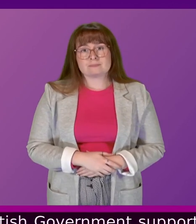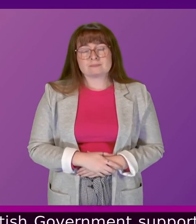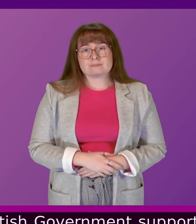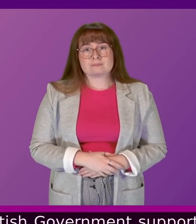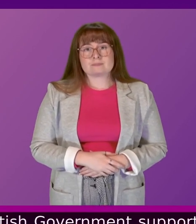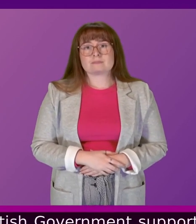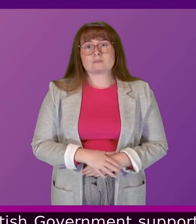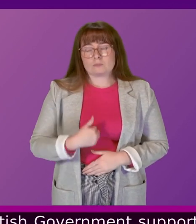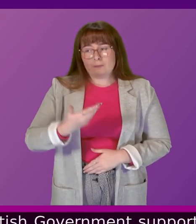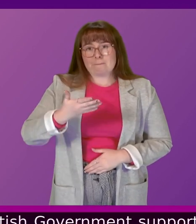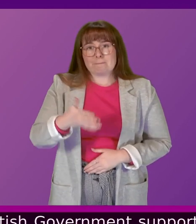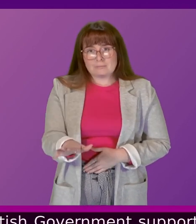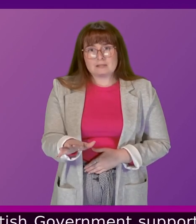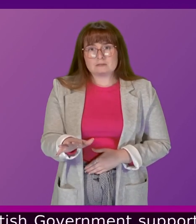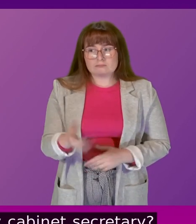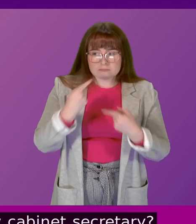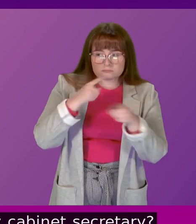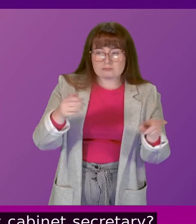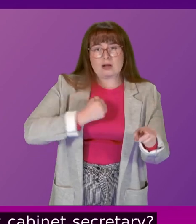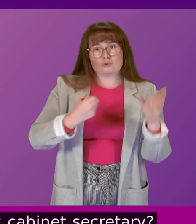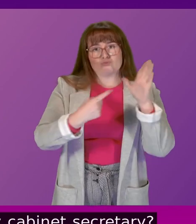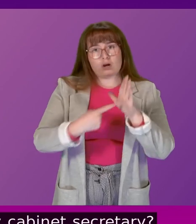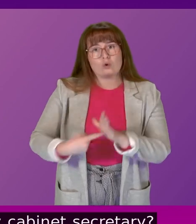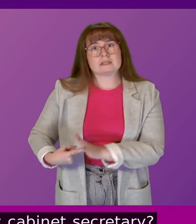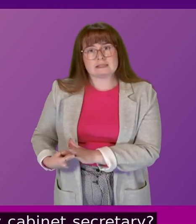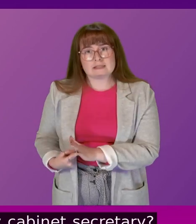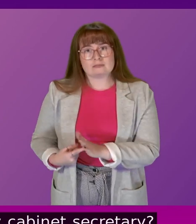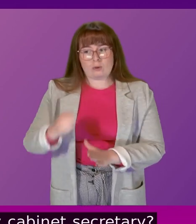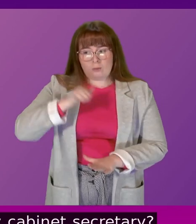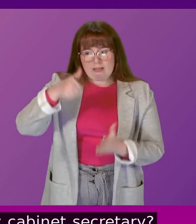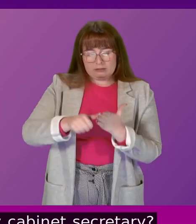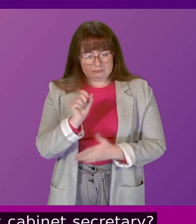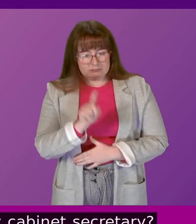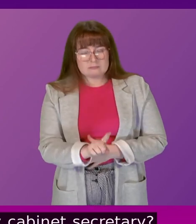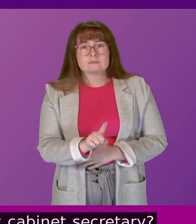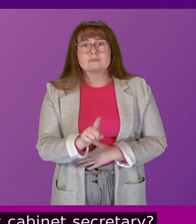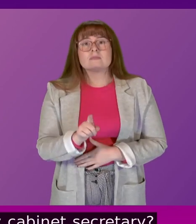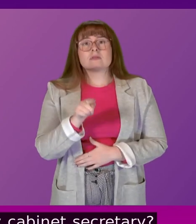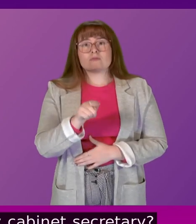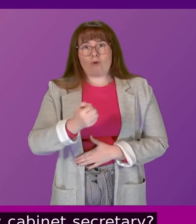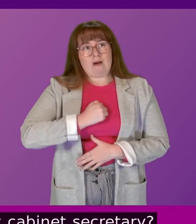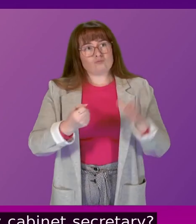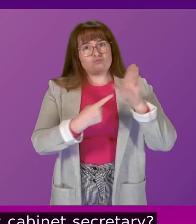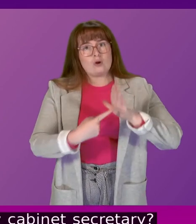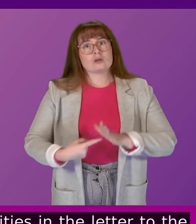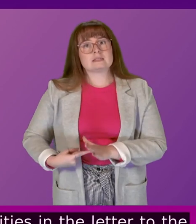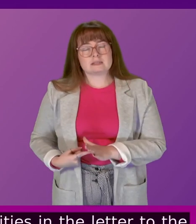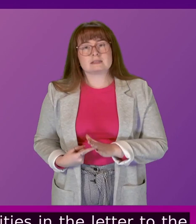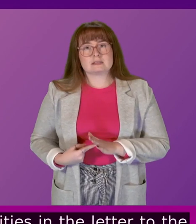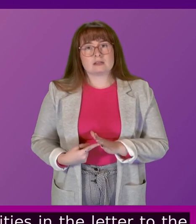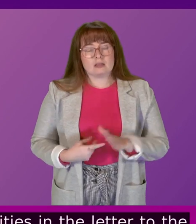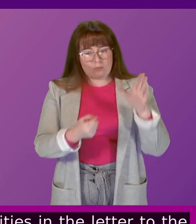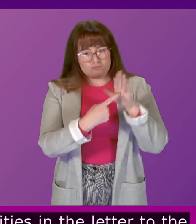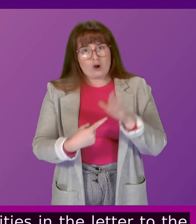Well, we have set out our priorities in the letter to the Chancellor in terms of our priorities and what the